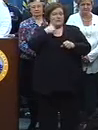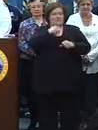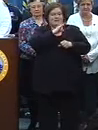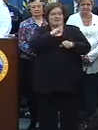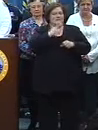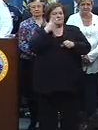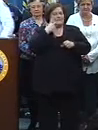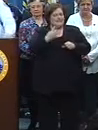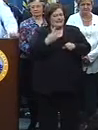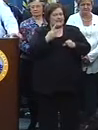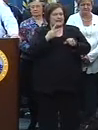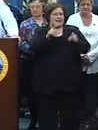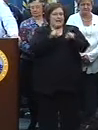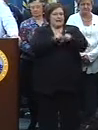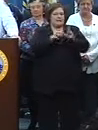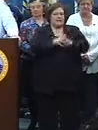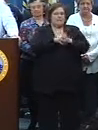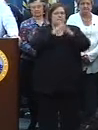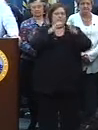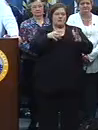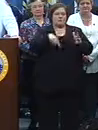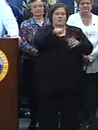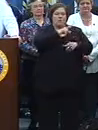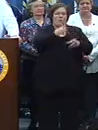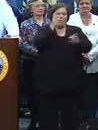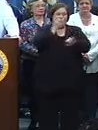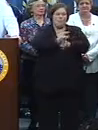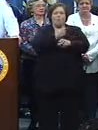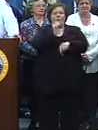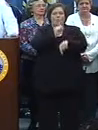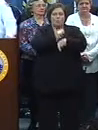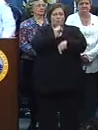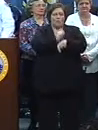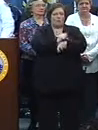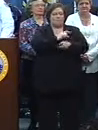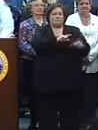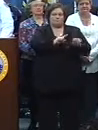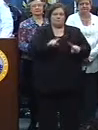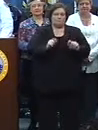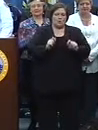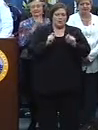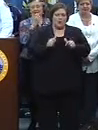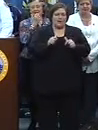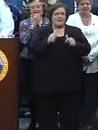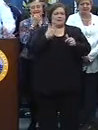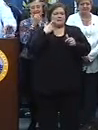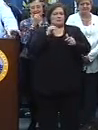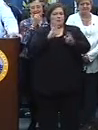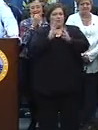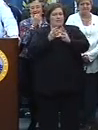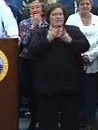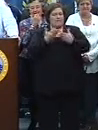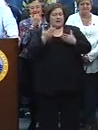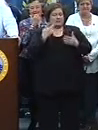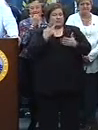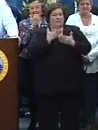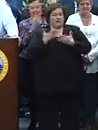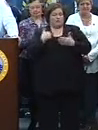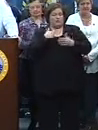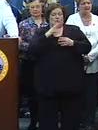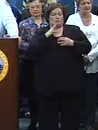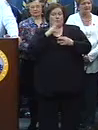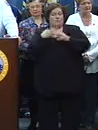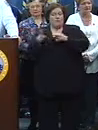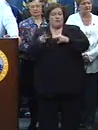seen a group of men and women respond as quickly, as professionally, and as promptly as they did with the weather issues and two other things that we'll talk about briefly.